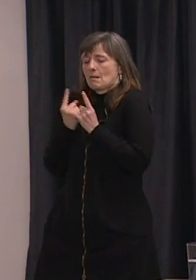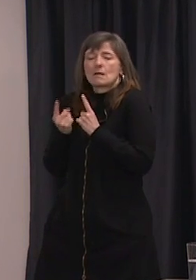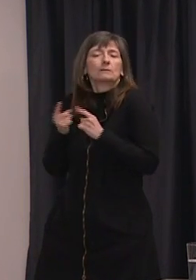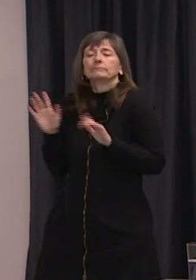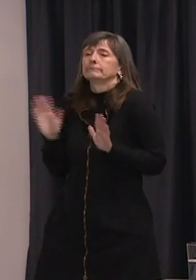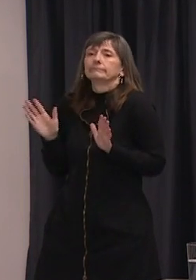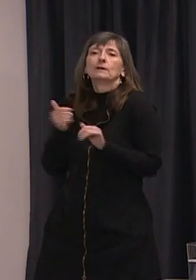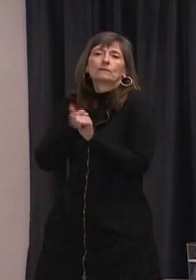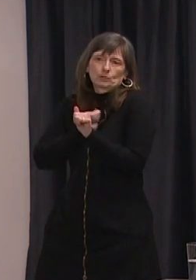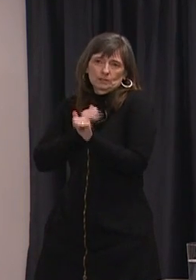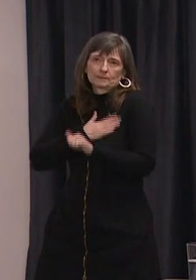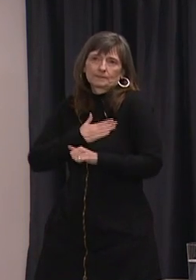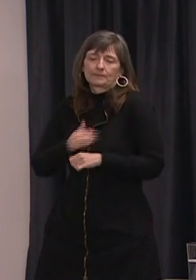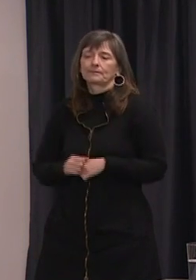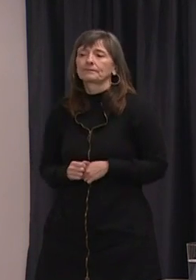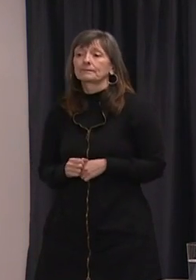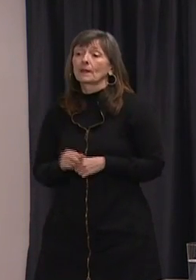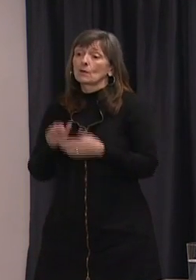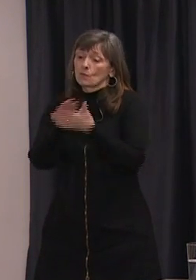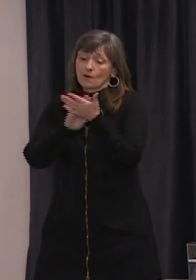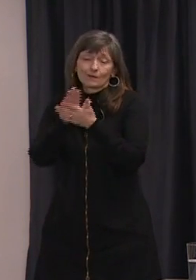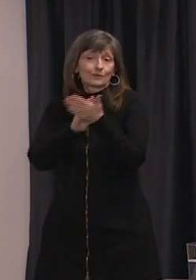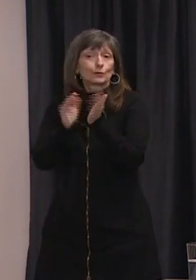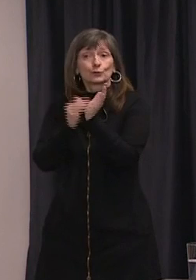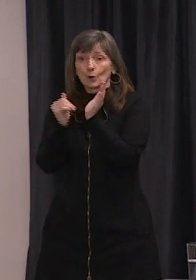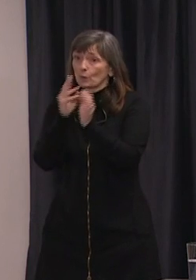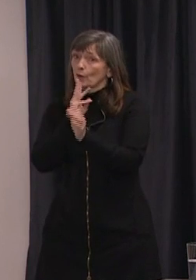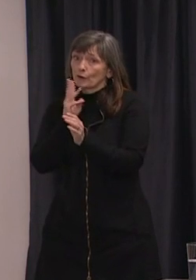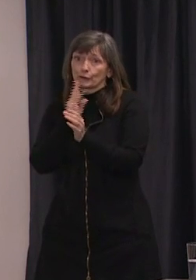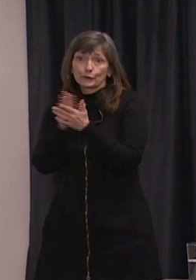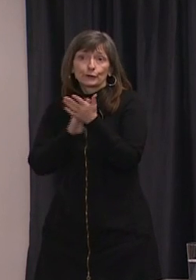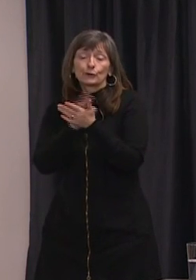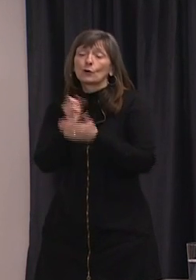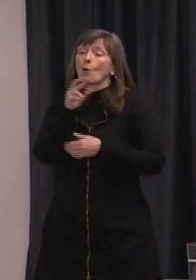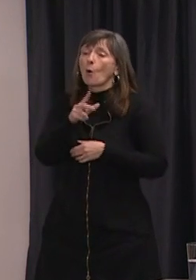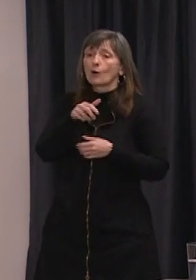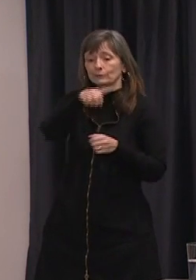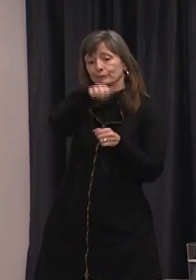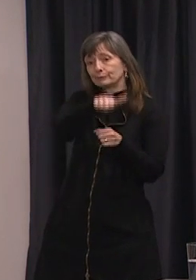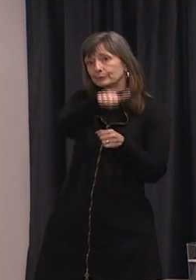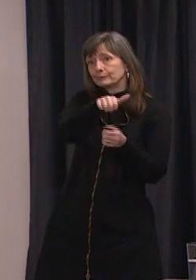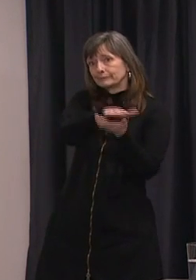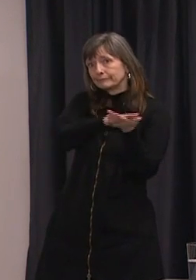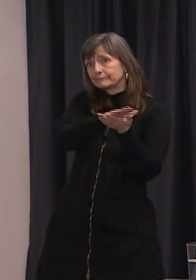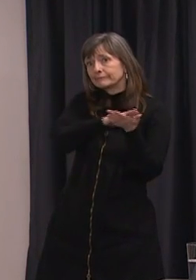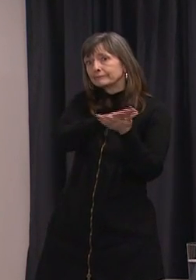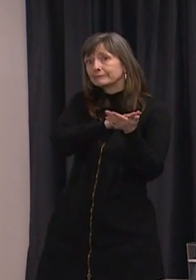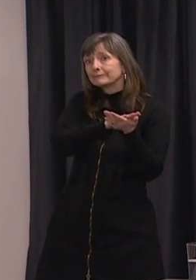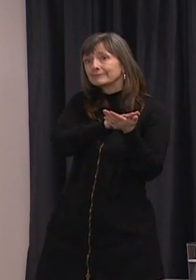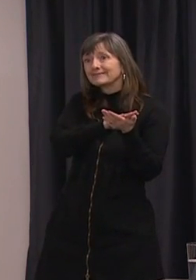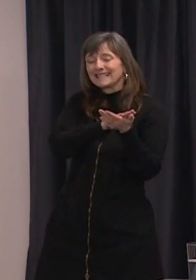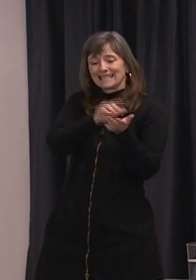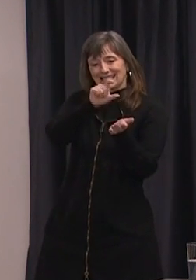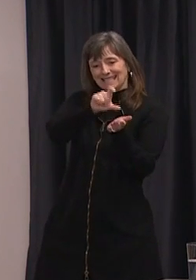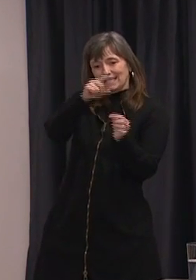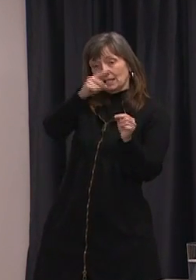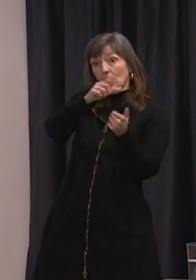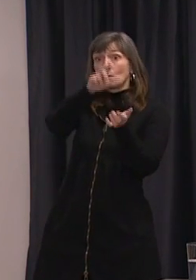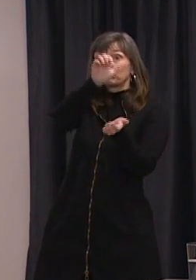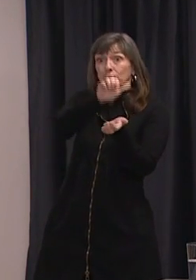stay safe, wash your hands frequently with soap and water or use hand sanitizer with at least 60% alcohol.